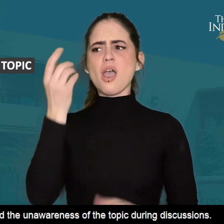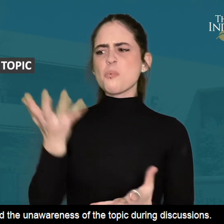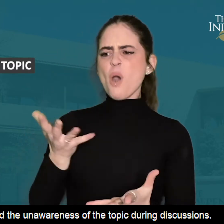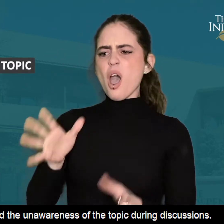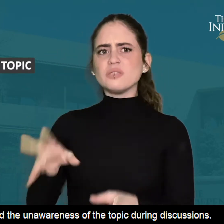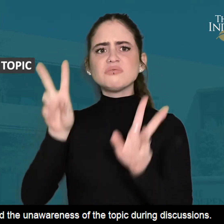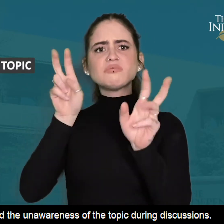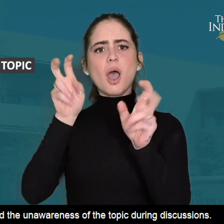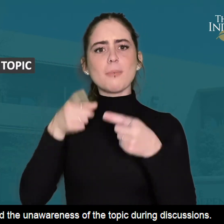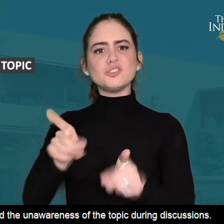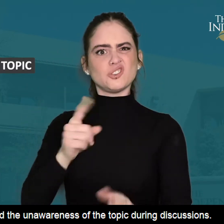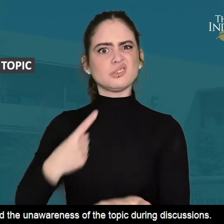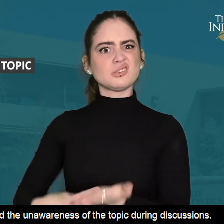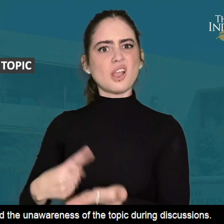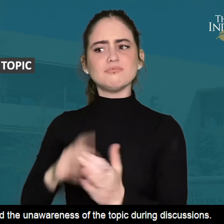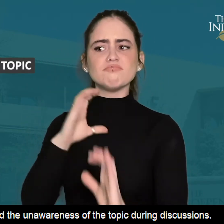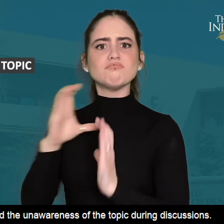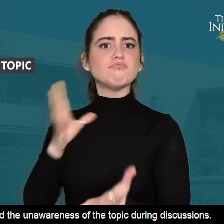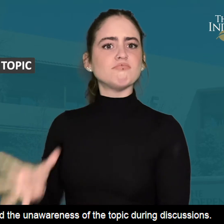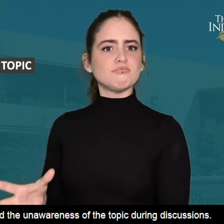unawareness of the topic during discussions.